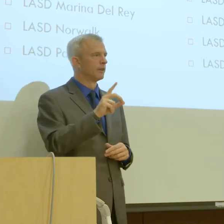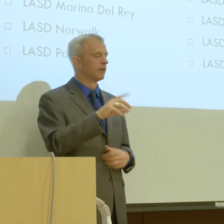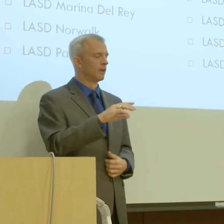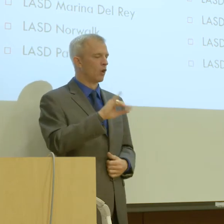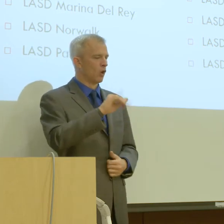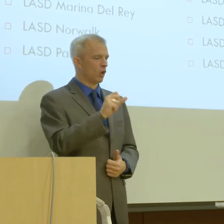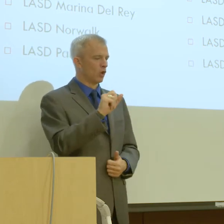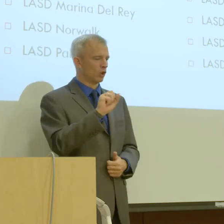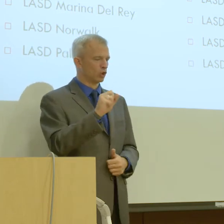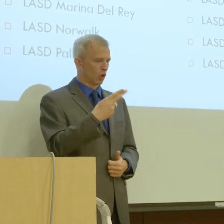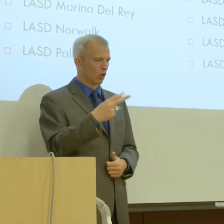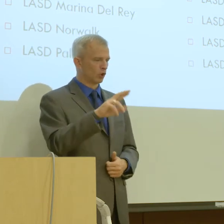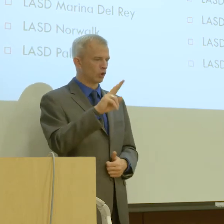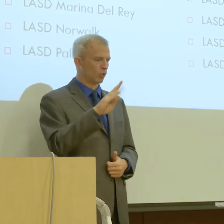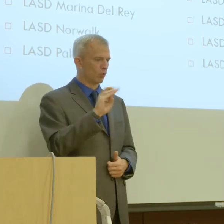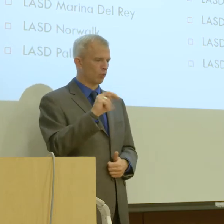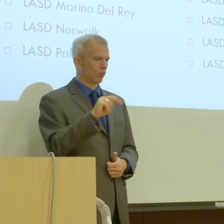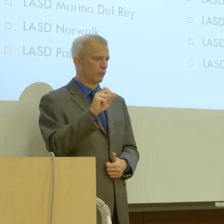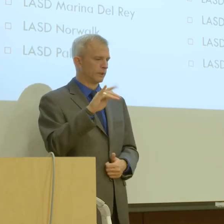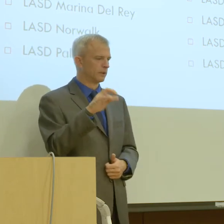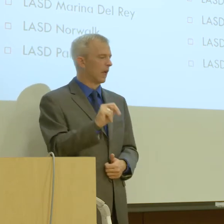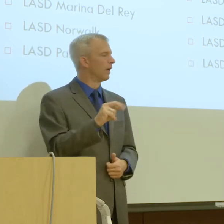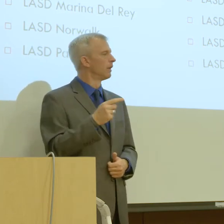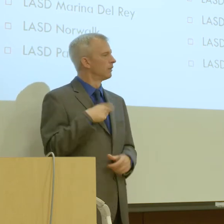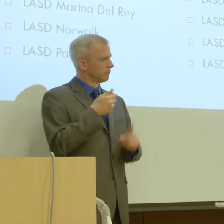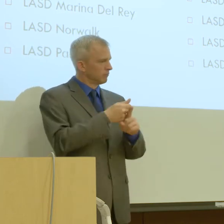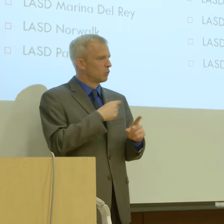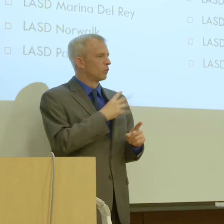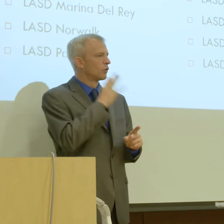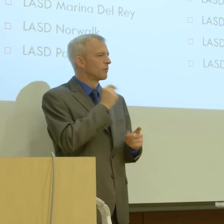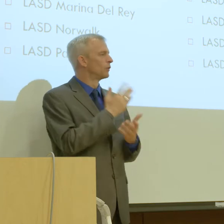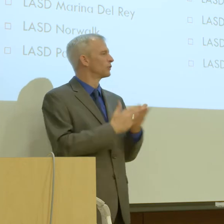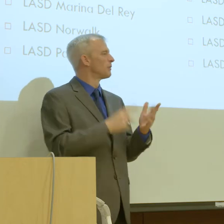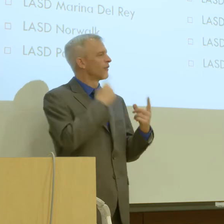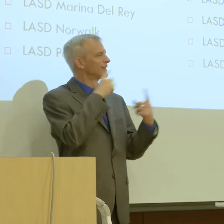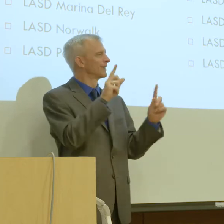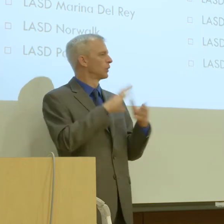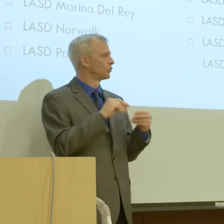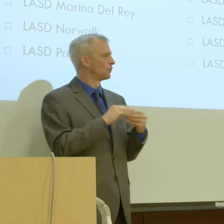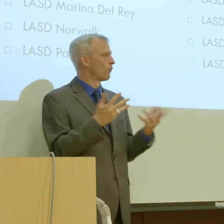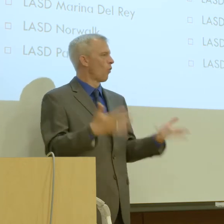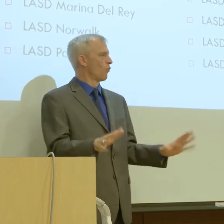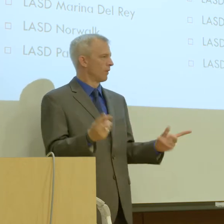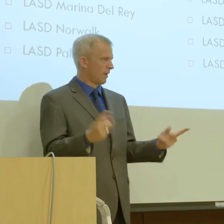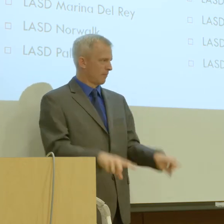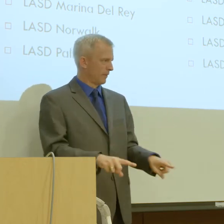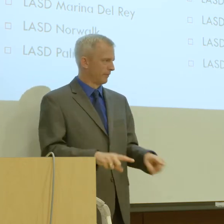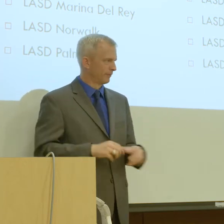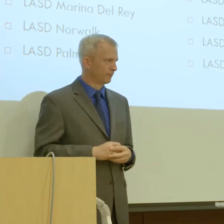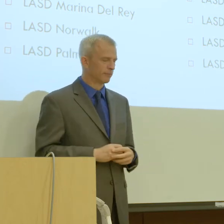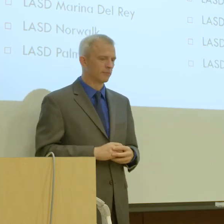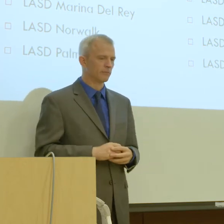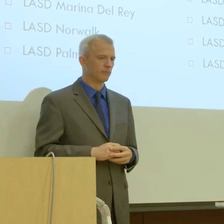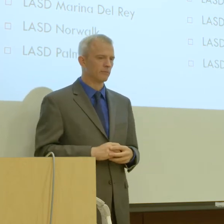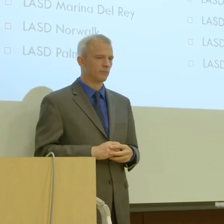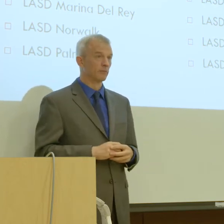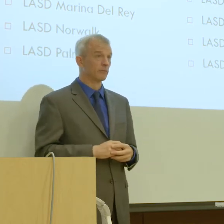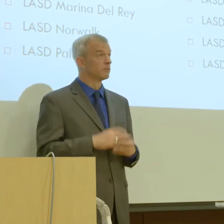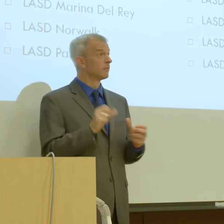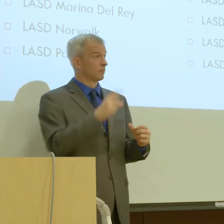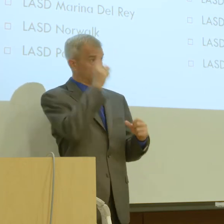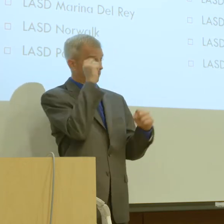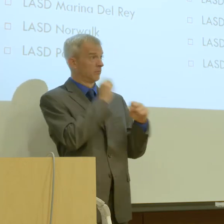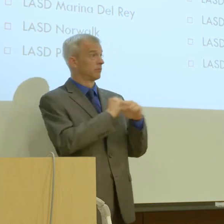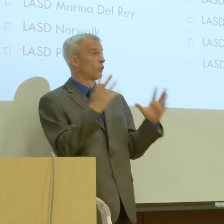Rubenstein, who's going to talk about some of the success stories that have already taken place. Because, as you can imagine, while we're officially